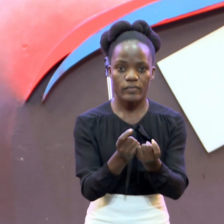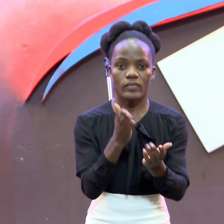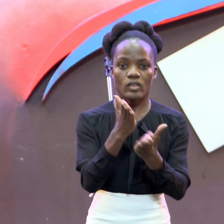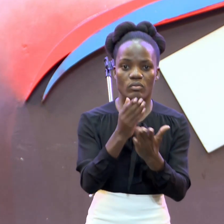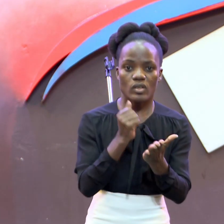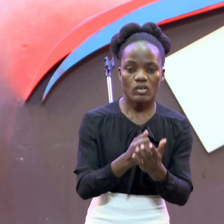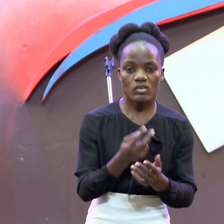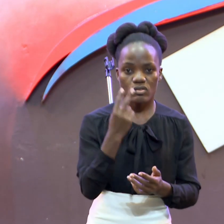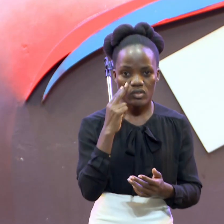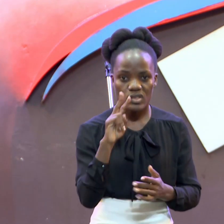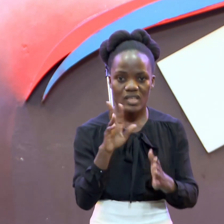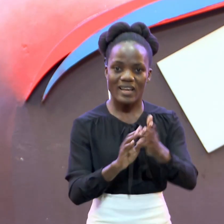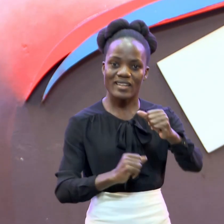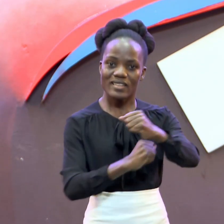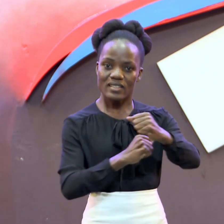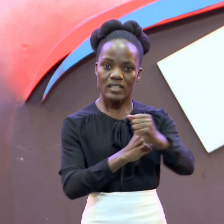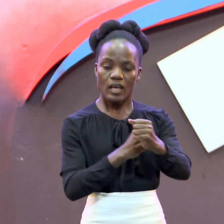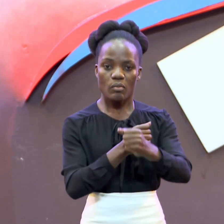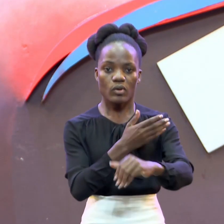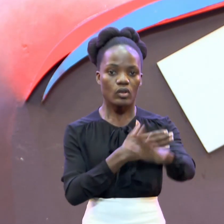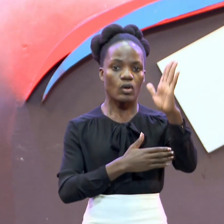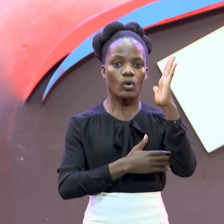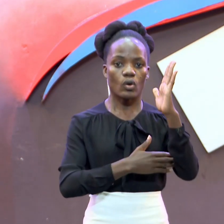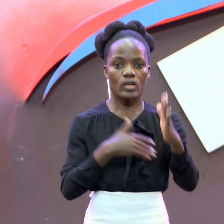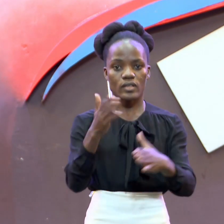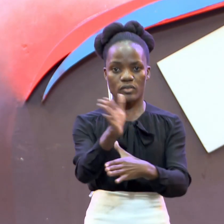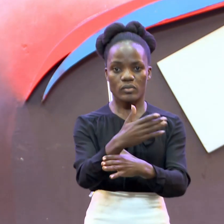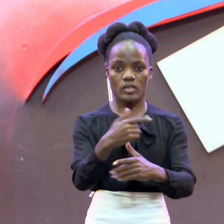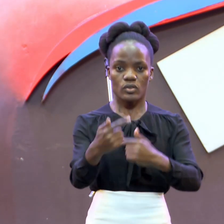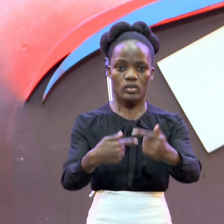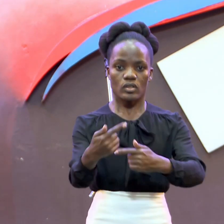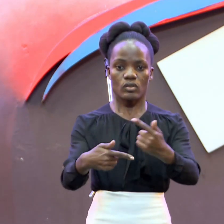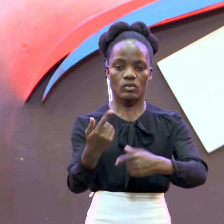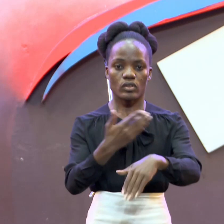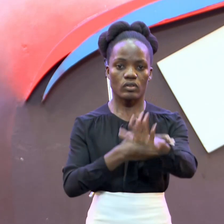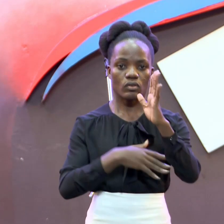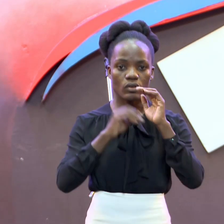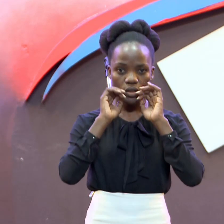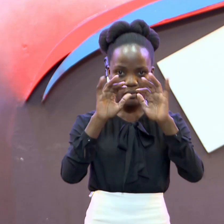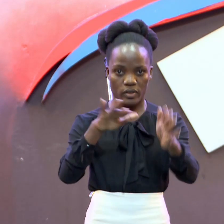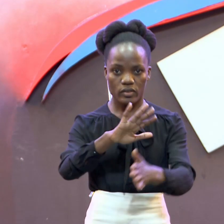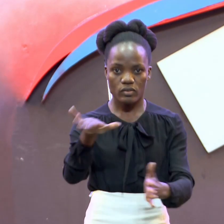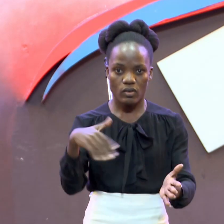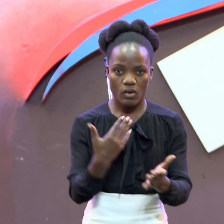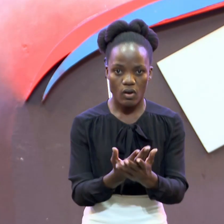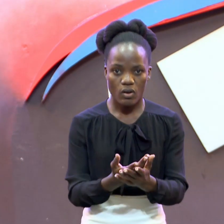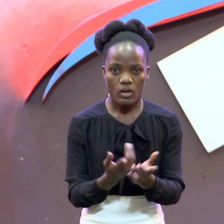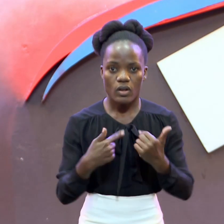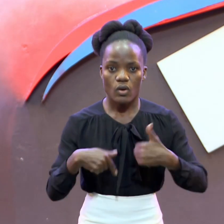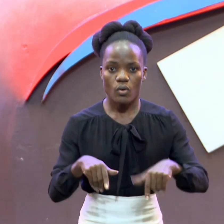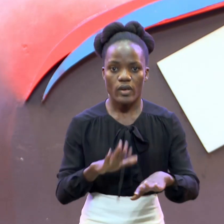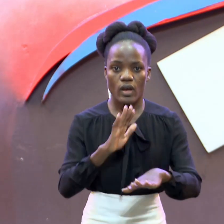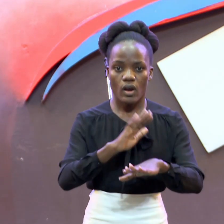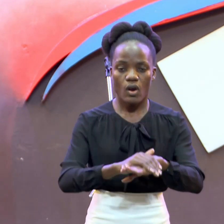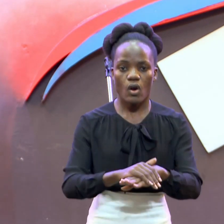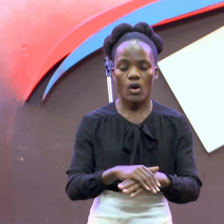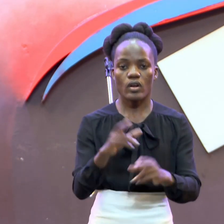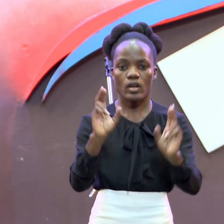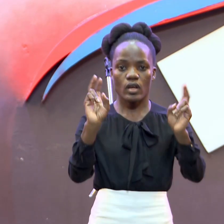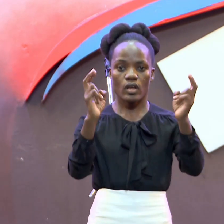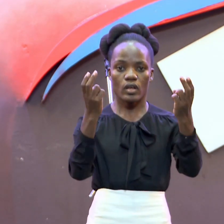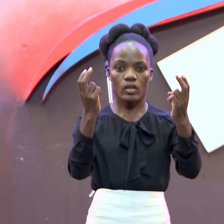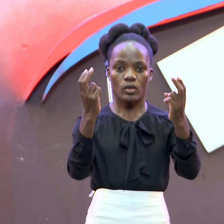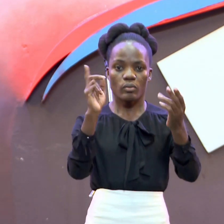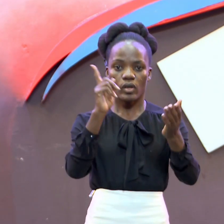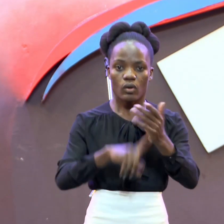Mwebale Tugabana Mwemwena Mwemwena Tudiku Topic Over Subject